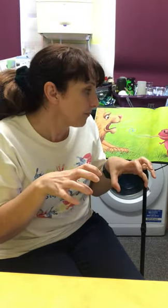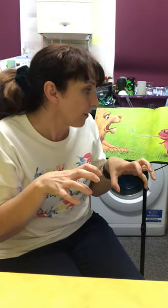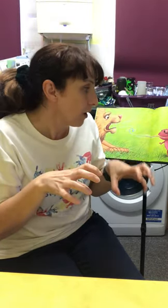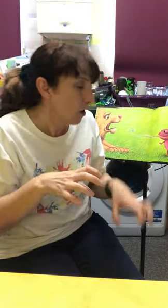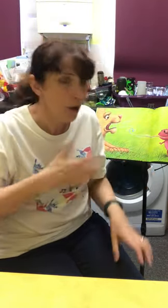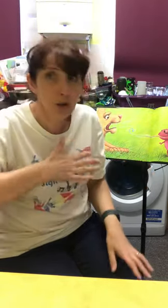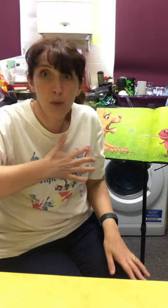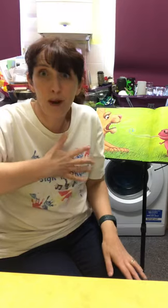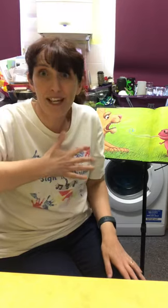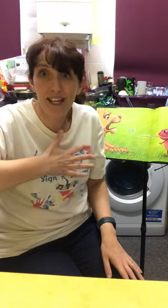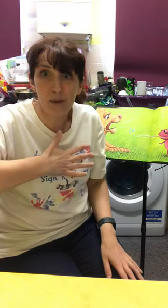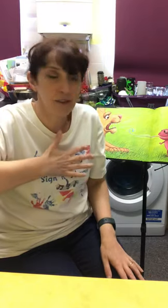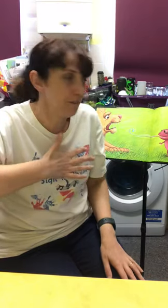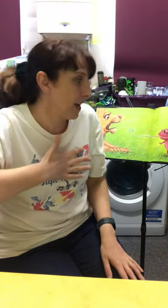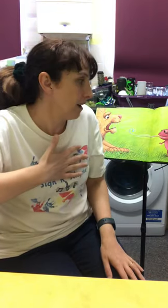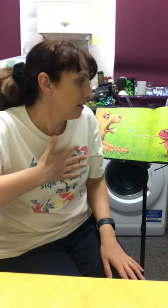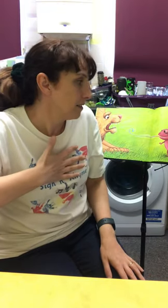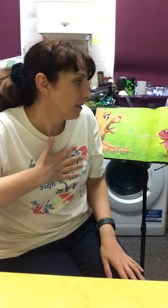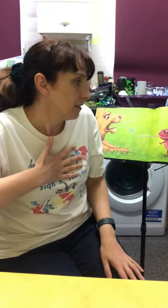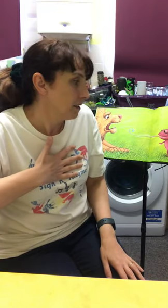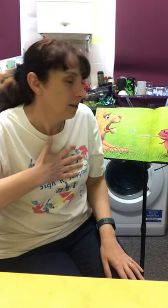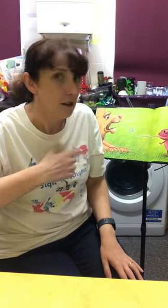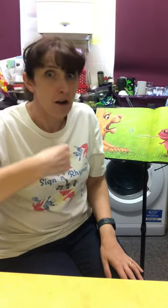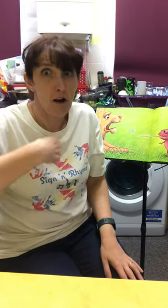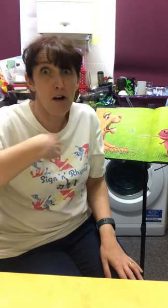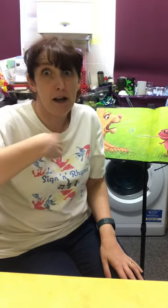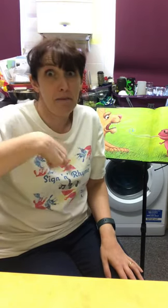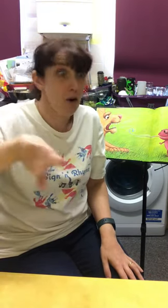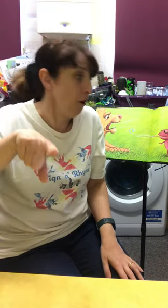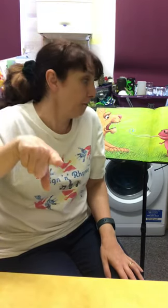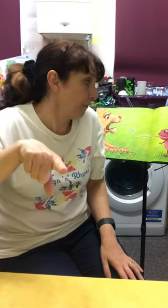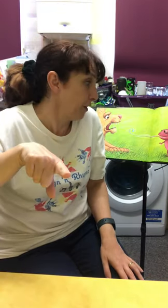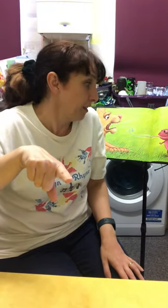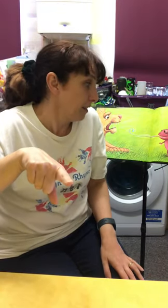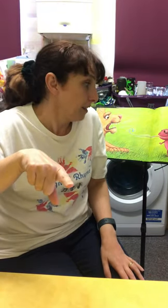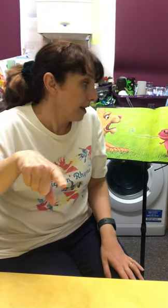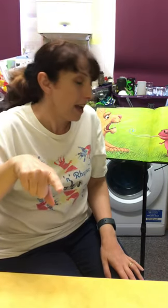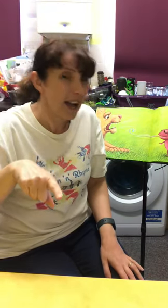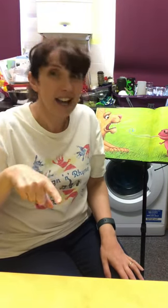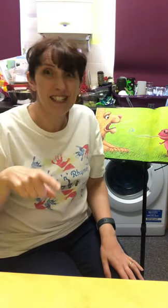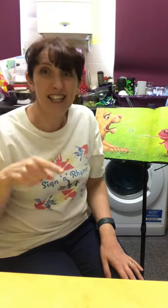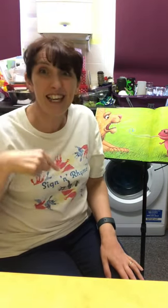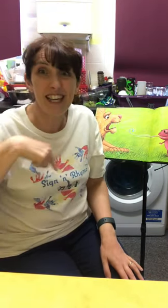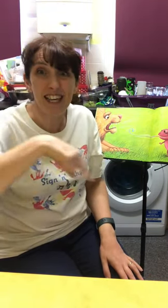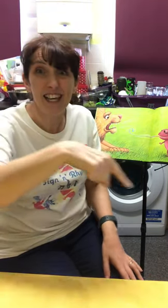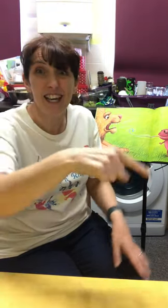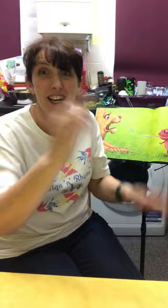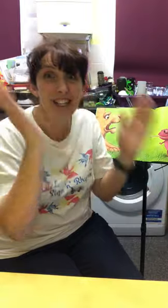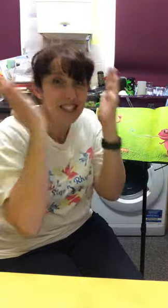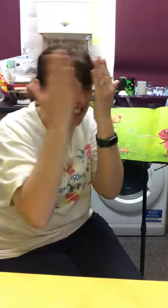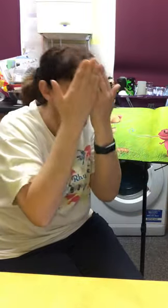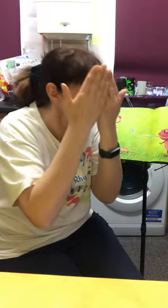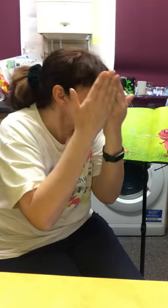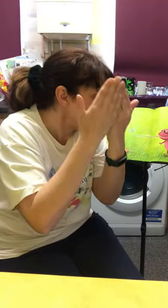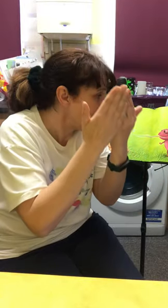Quaking with fear. I'm off. And he disappeared